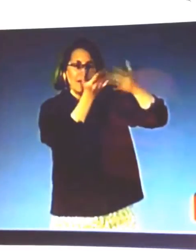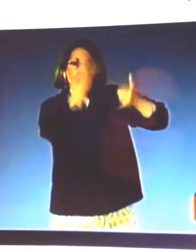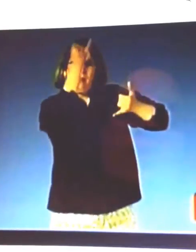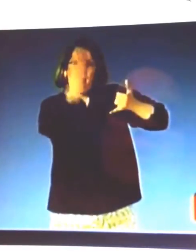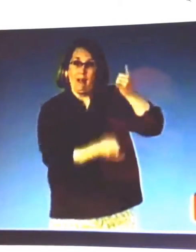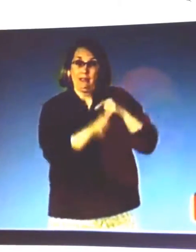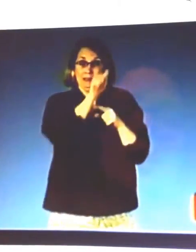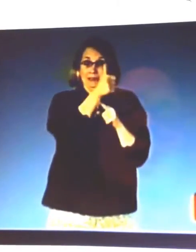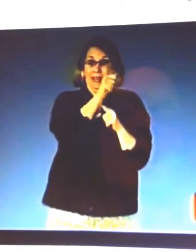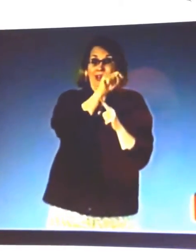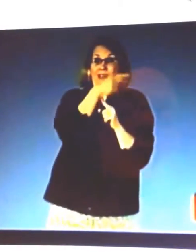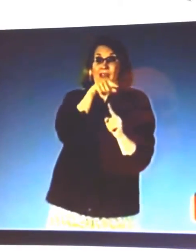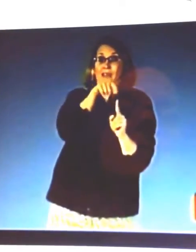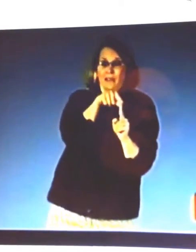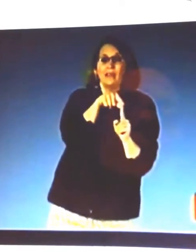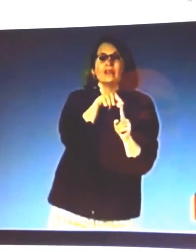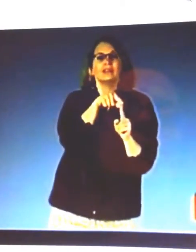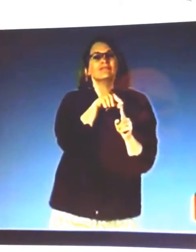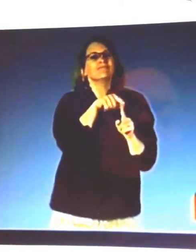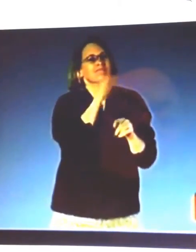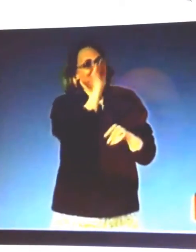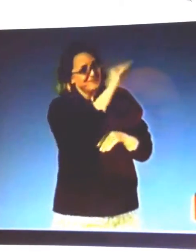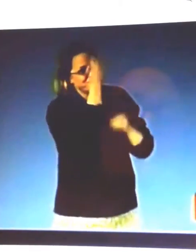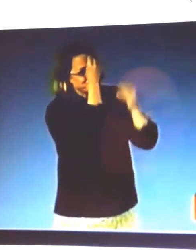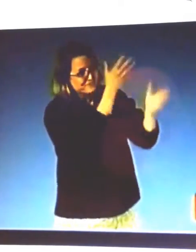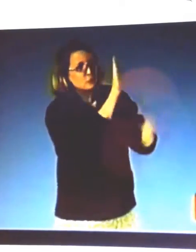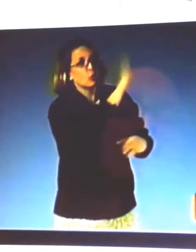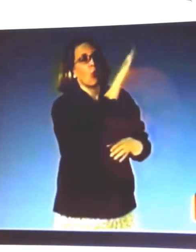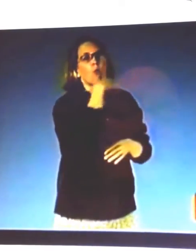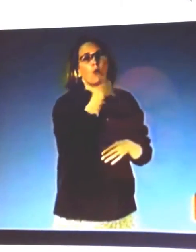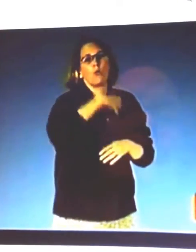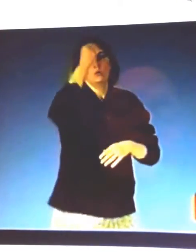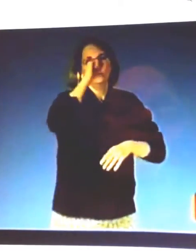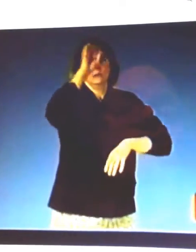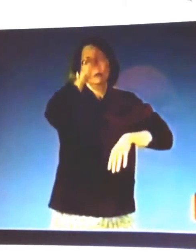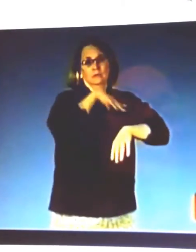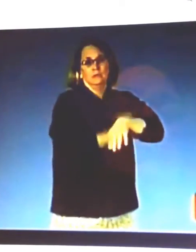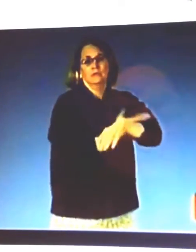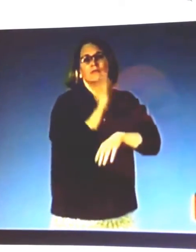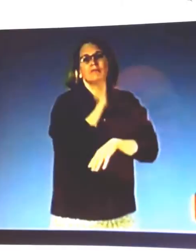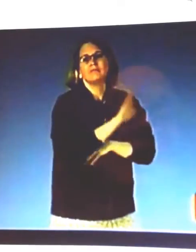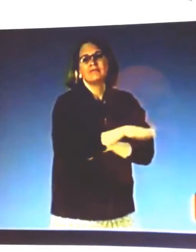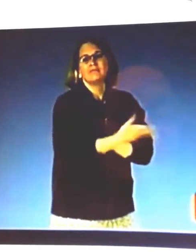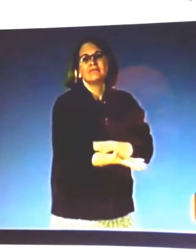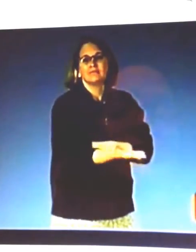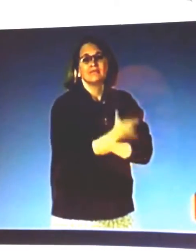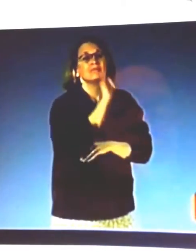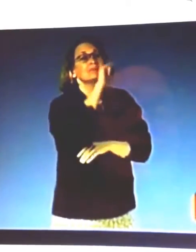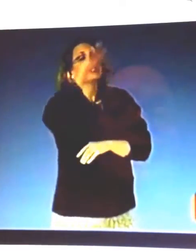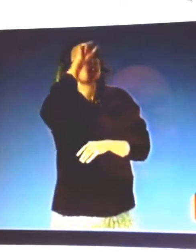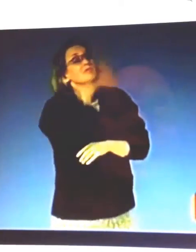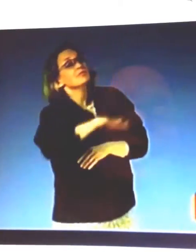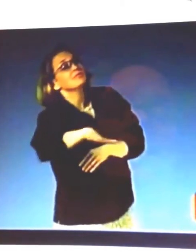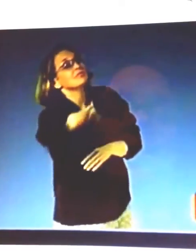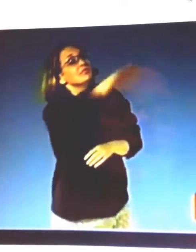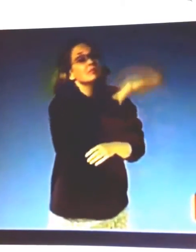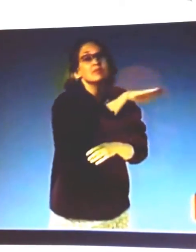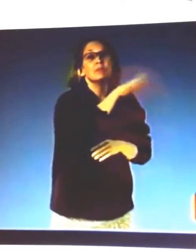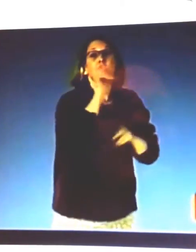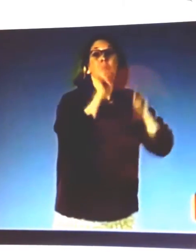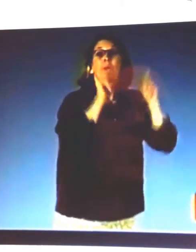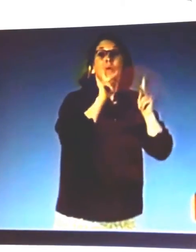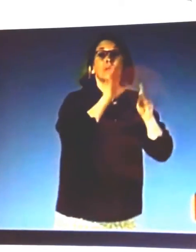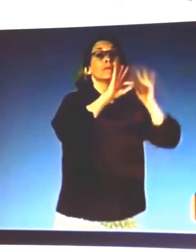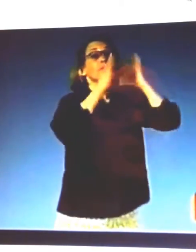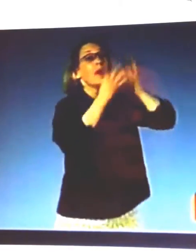allow his people to go as Moses had requested. So the final time, Moses warned the king that if he did not